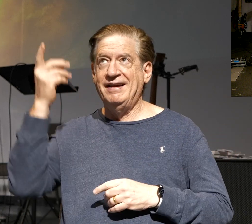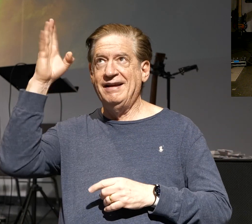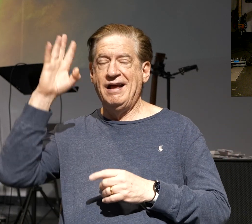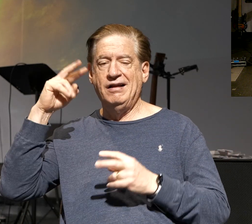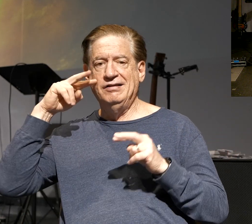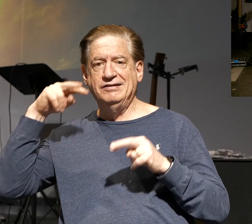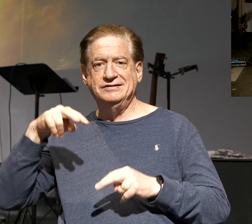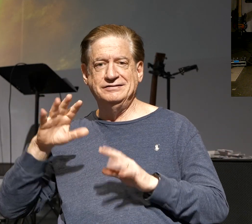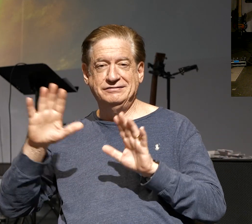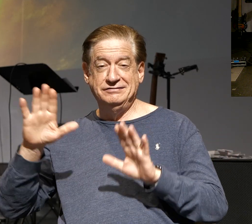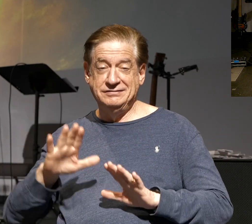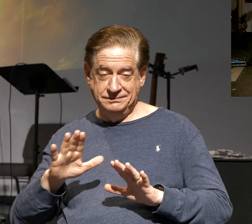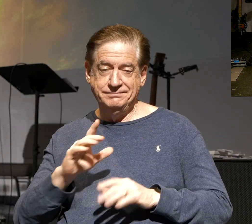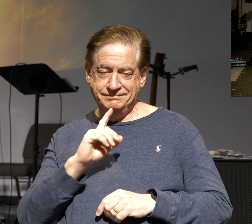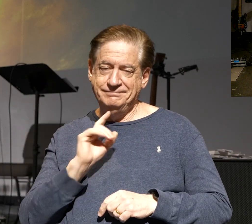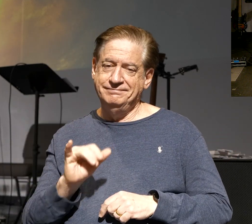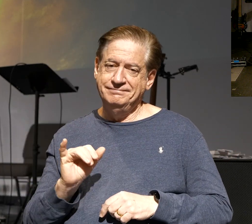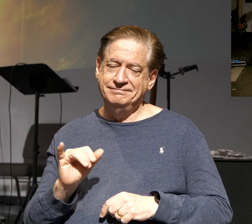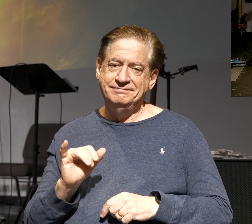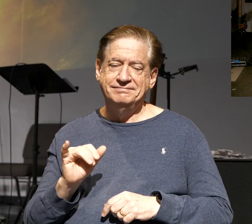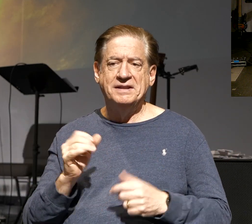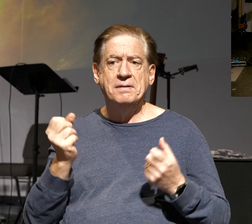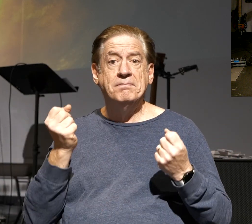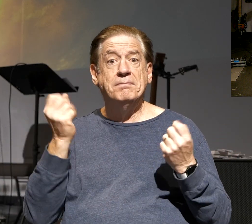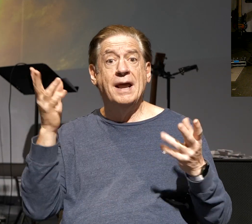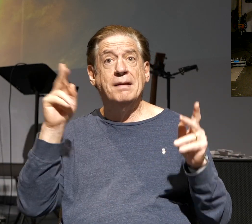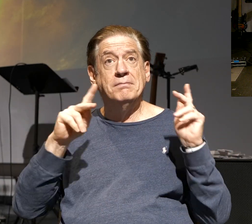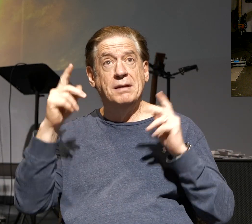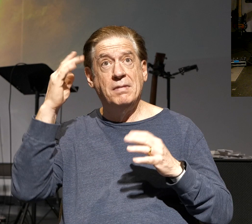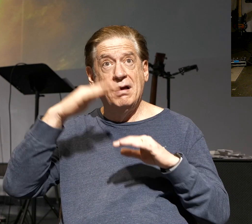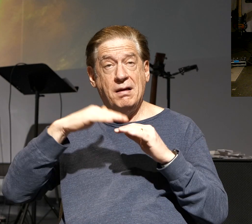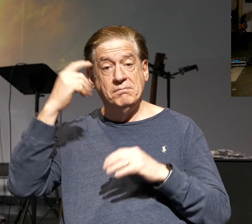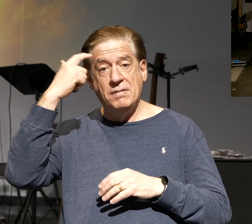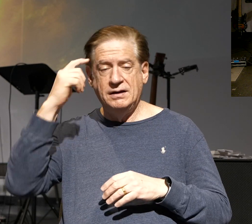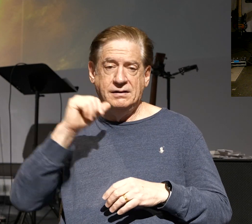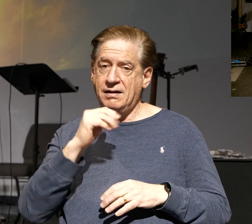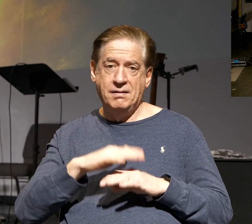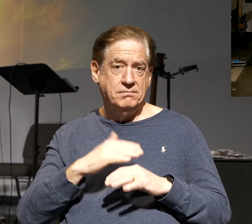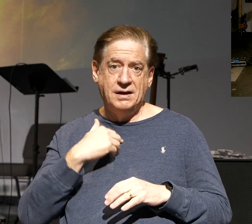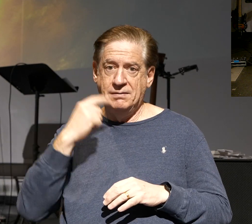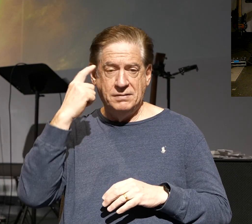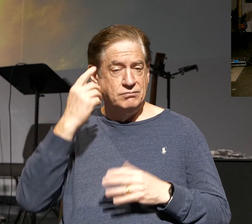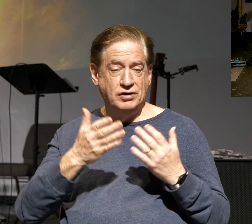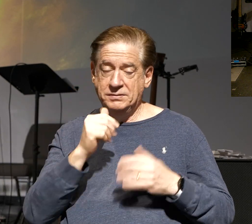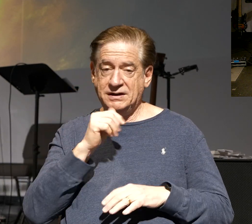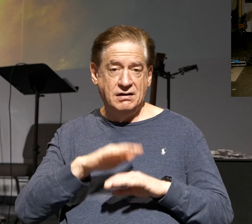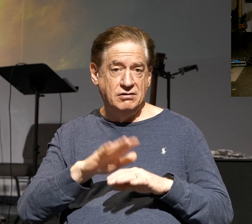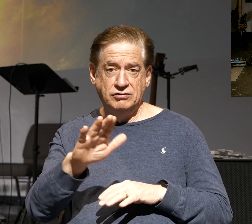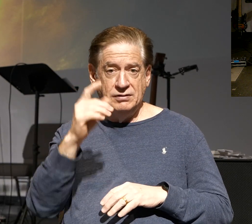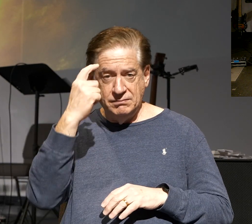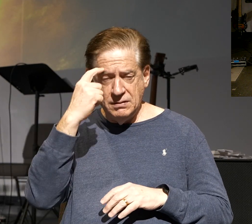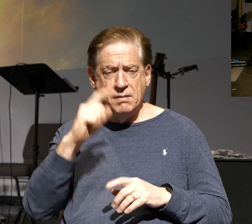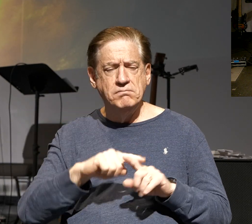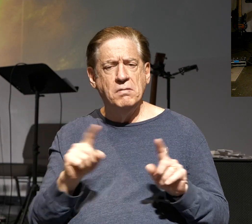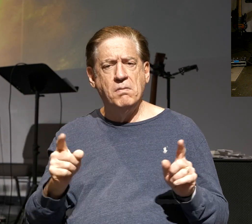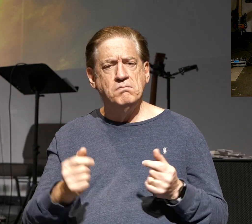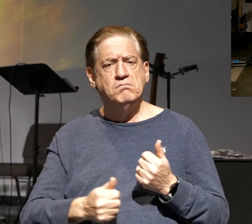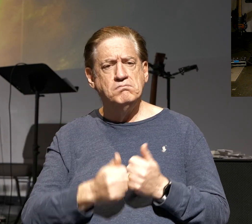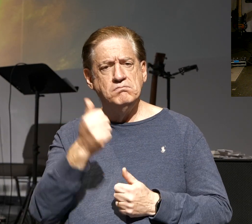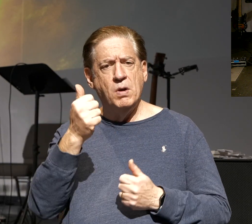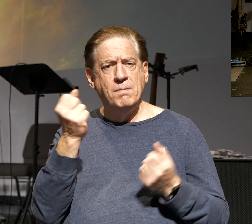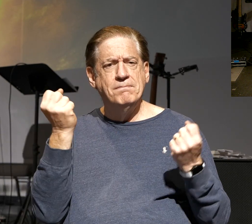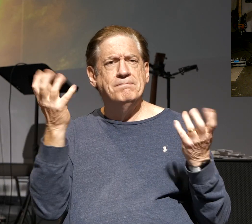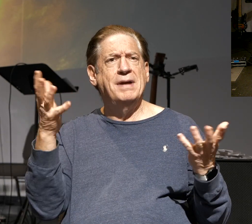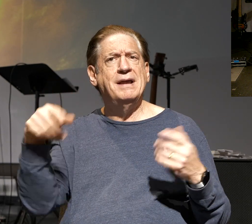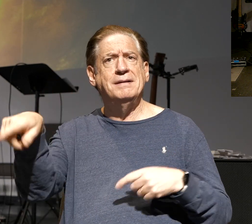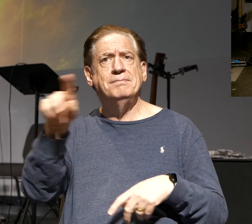One of the most important things on many people's mind, it's certainly not on my mind, and it's probably not on your mind either, but on most or on many